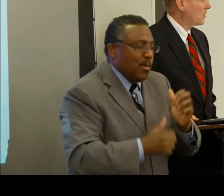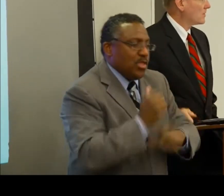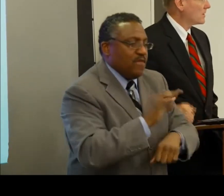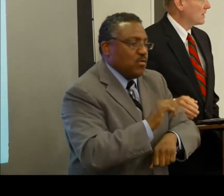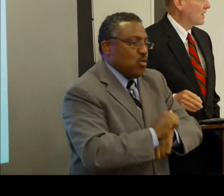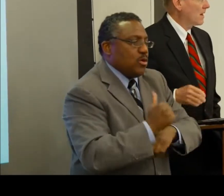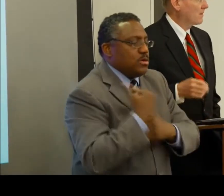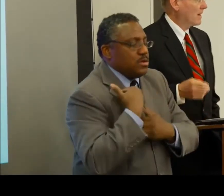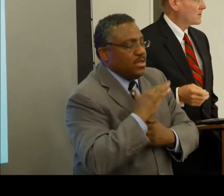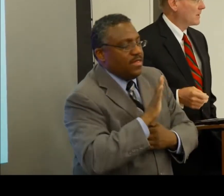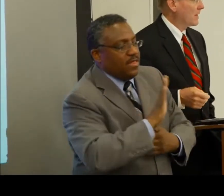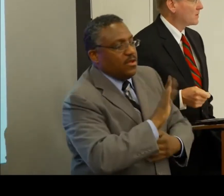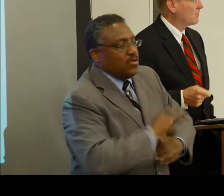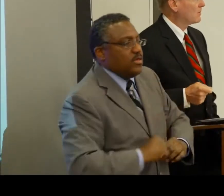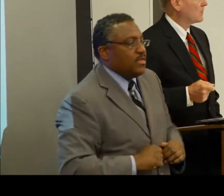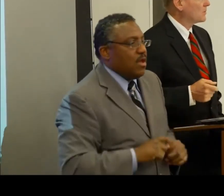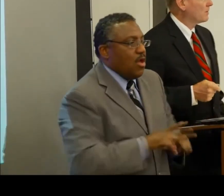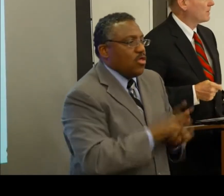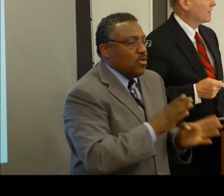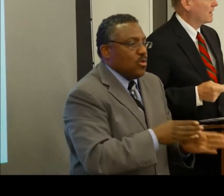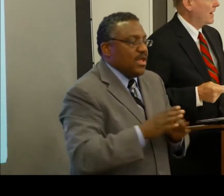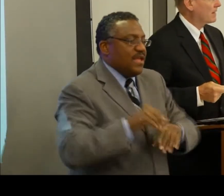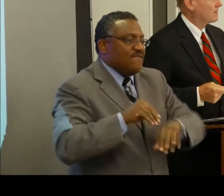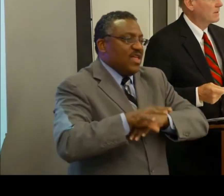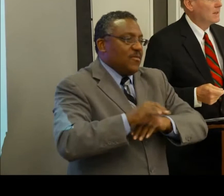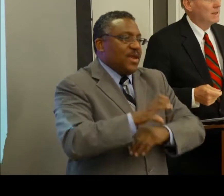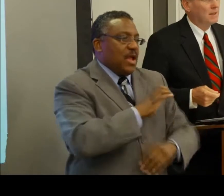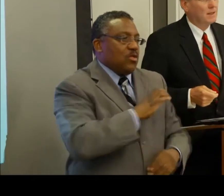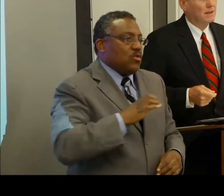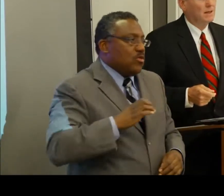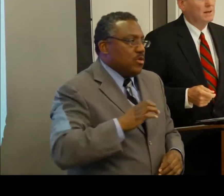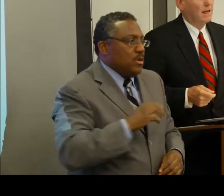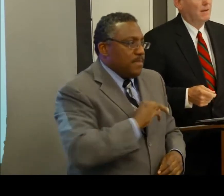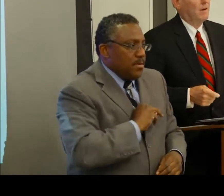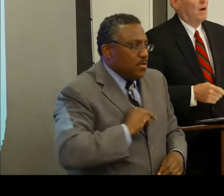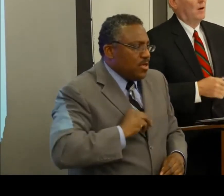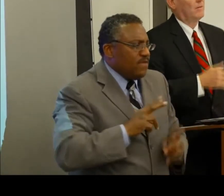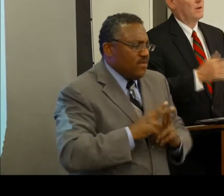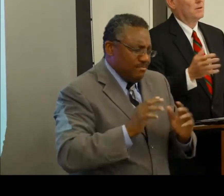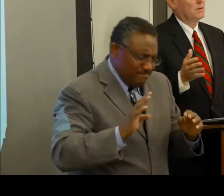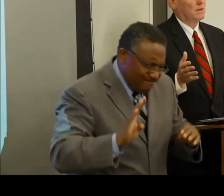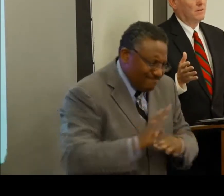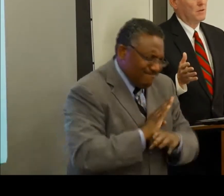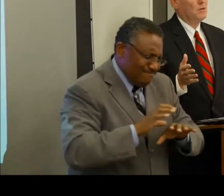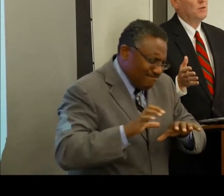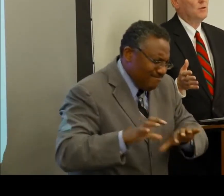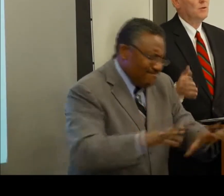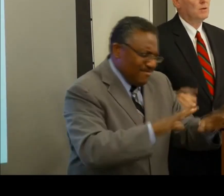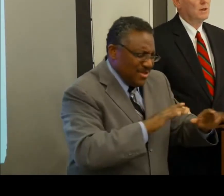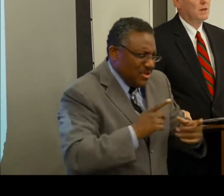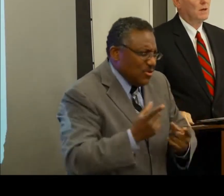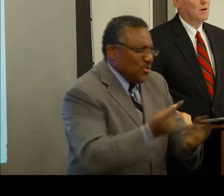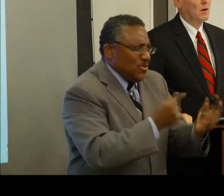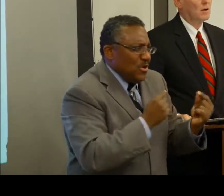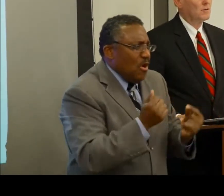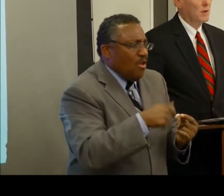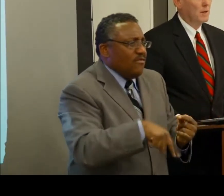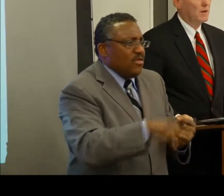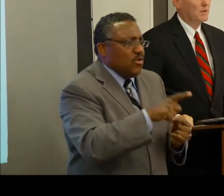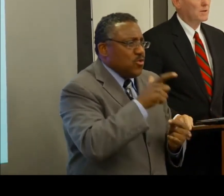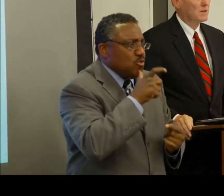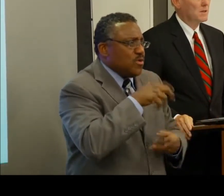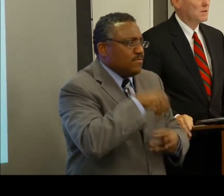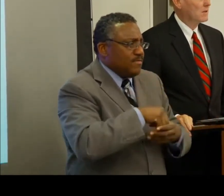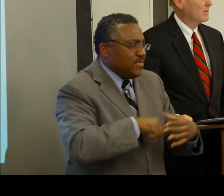And then, of course, our advisory council members who have been very active. And all of those of you who are